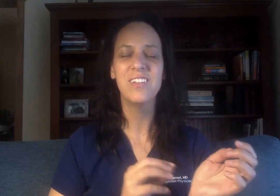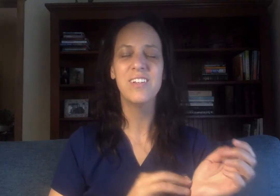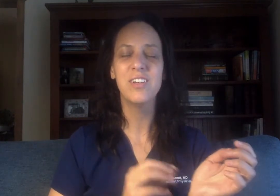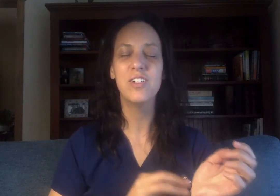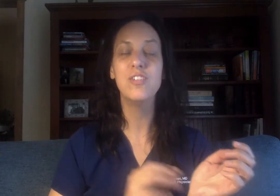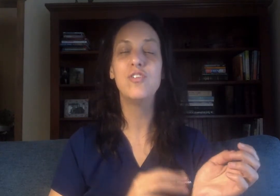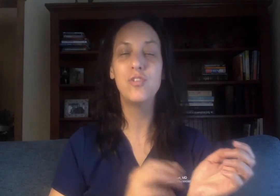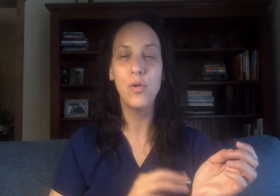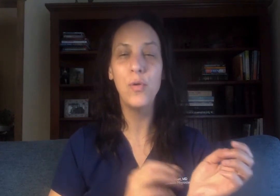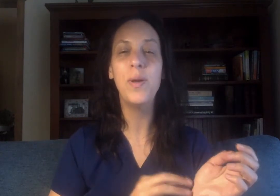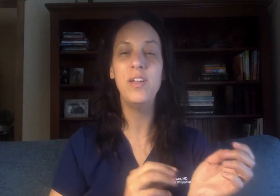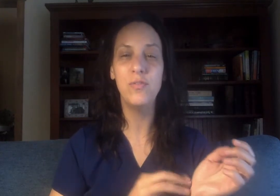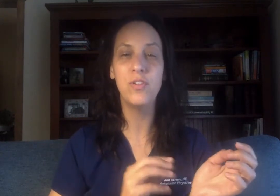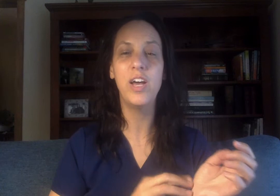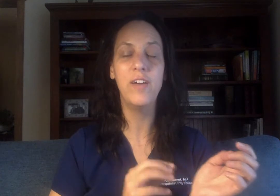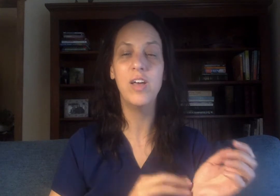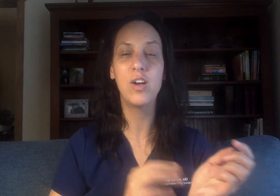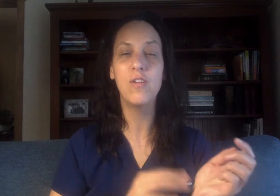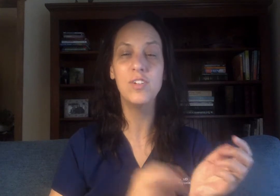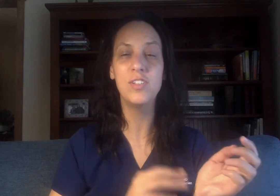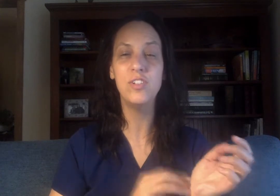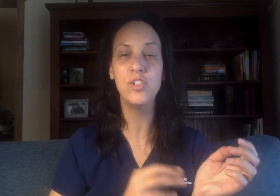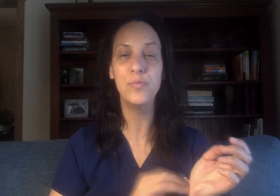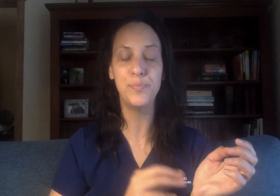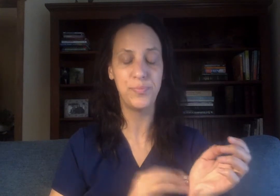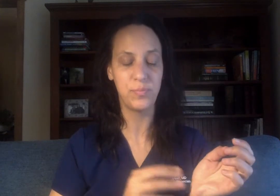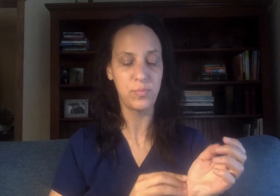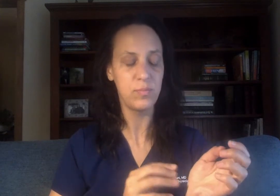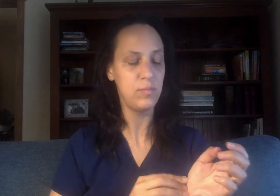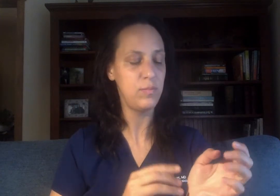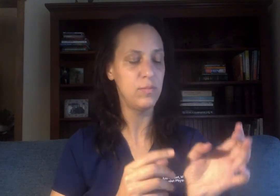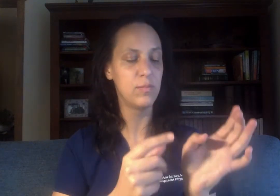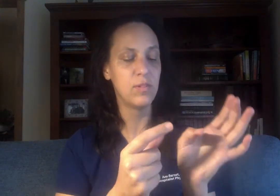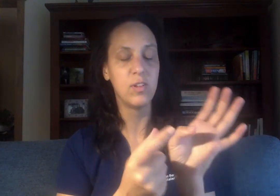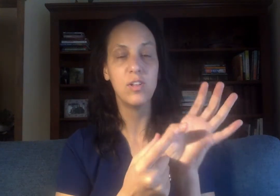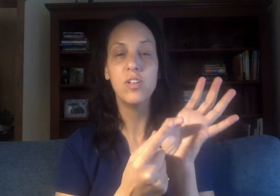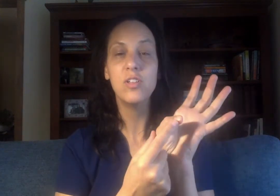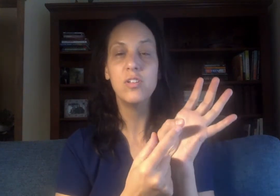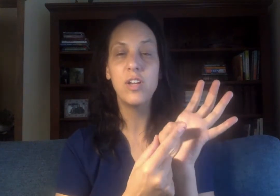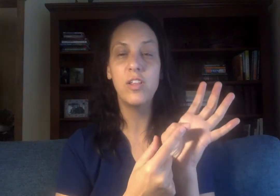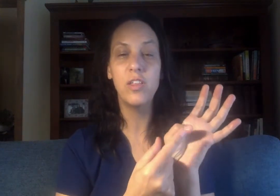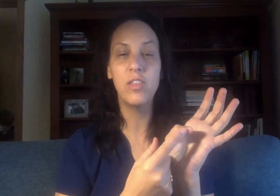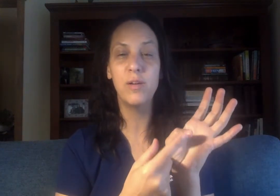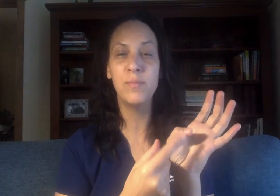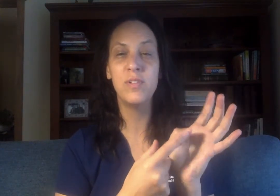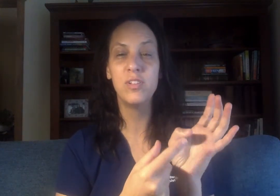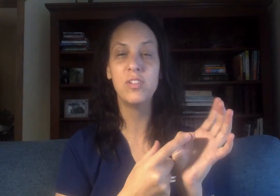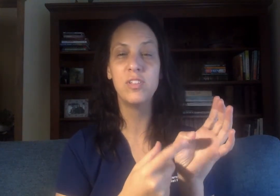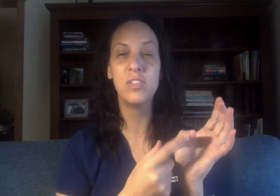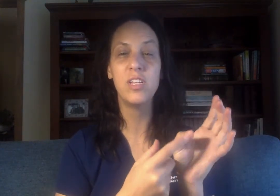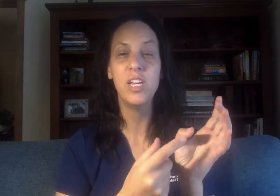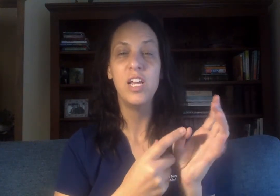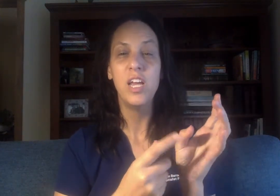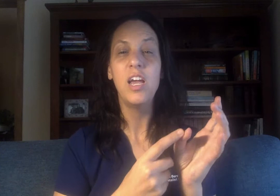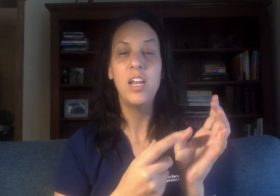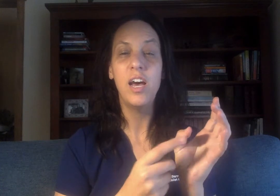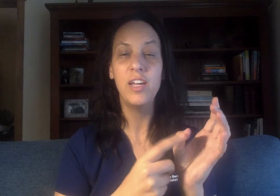It's so painful to have that conversation. Side of the thumb. And I